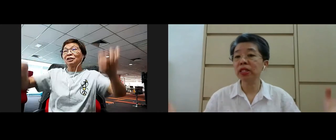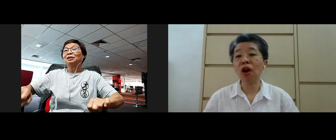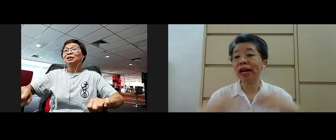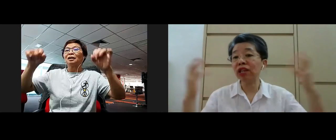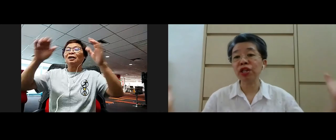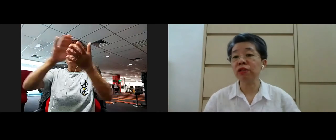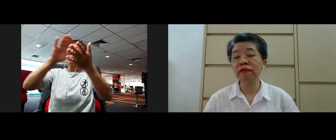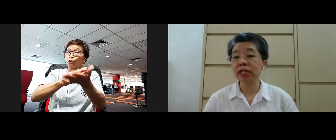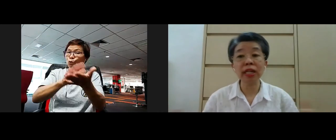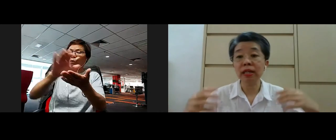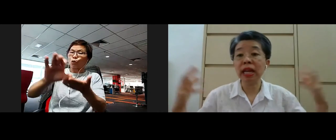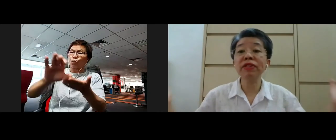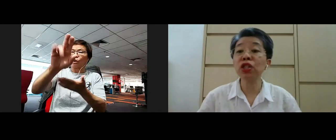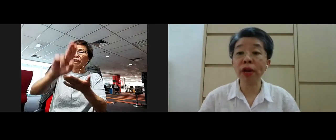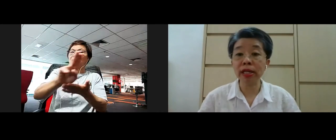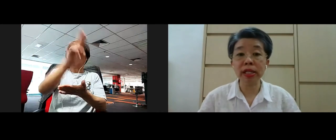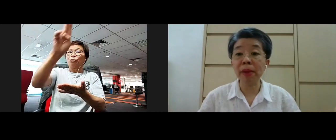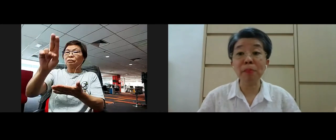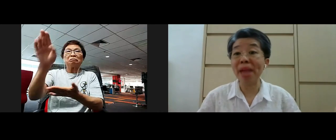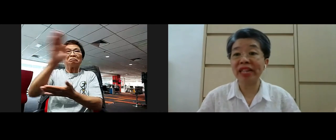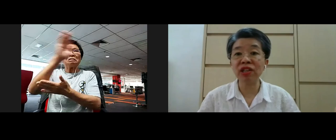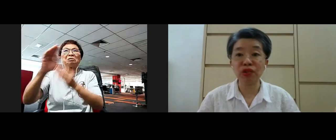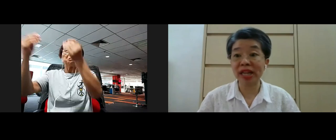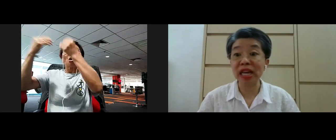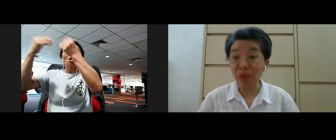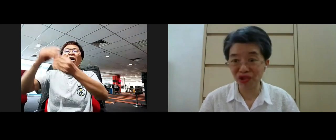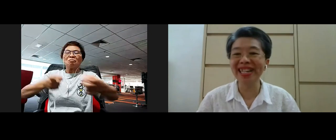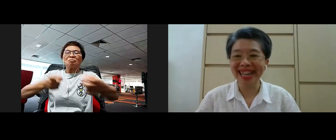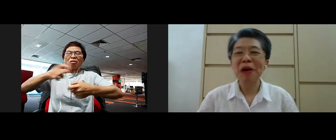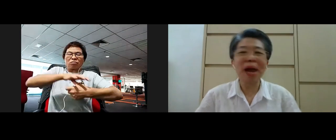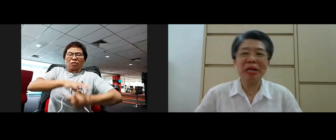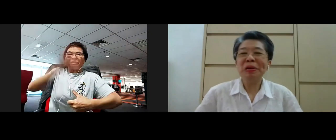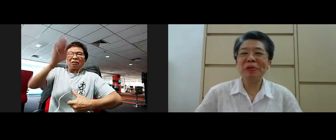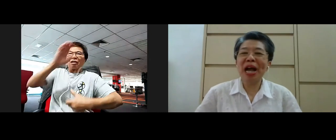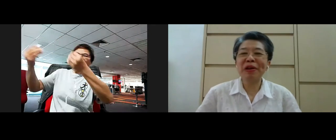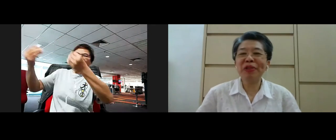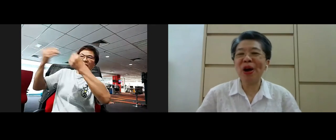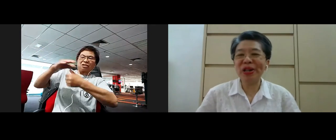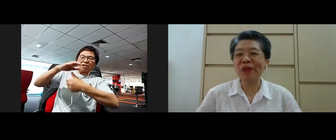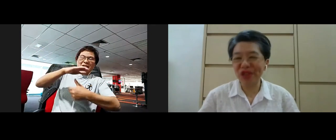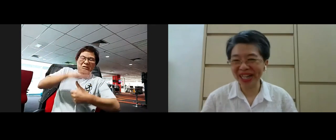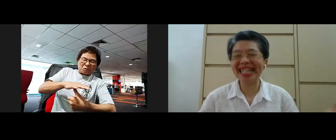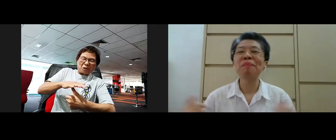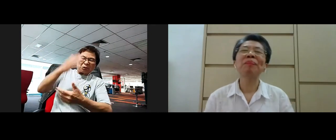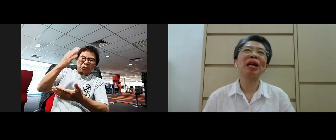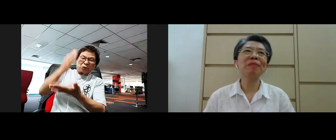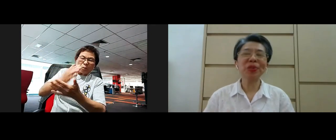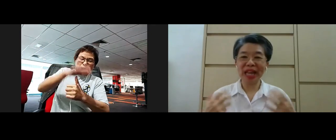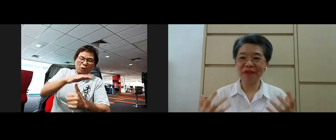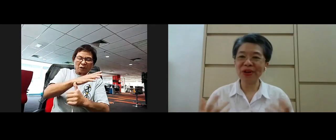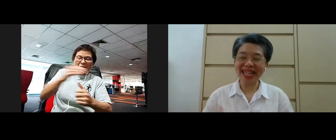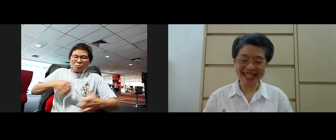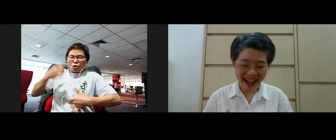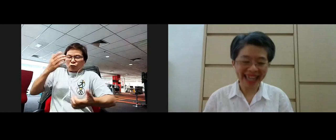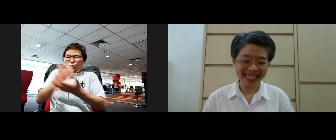school the college the university never taught us about managing stress and emotion right we are not taught officially yeah